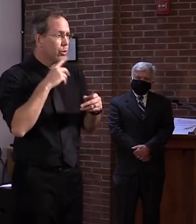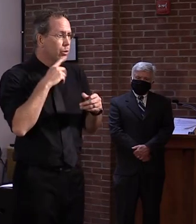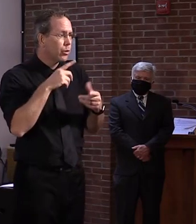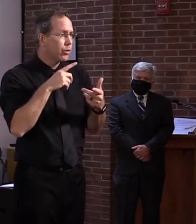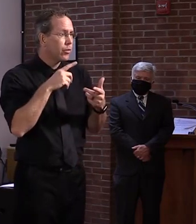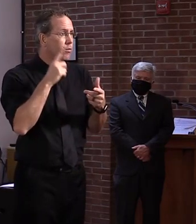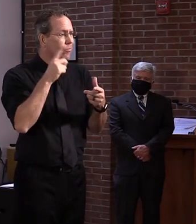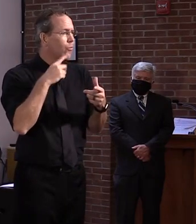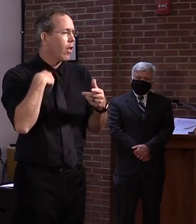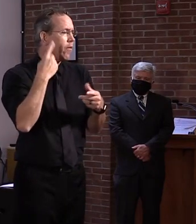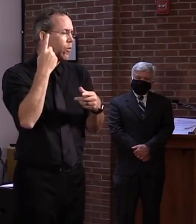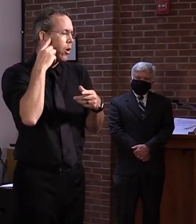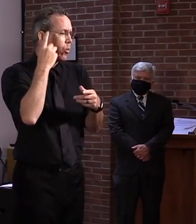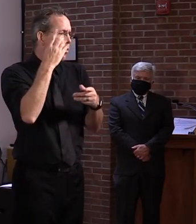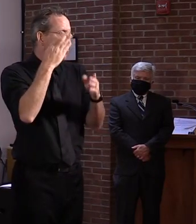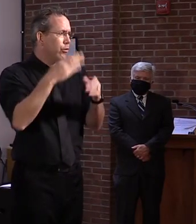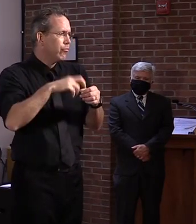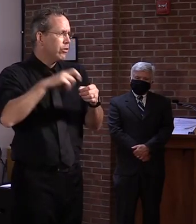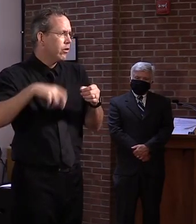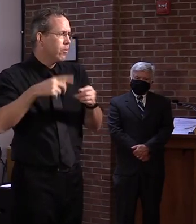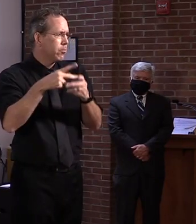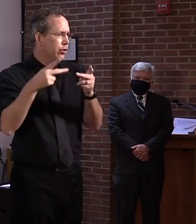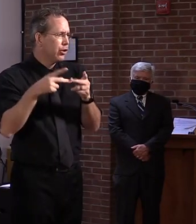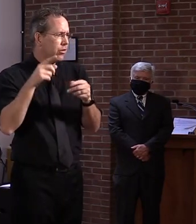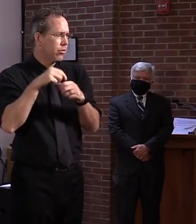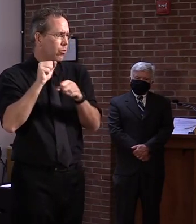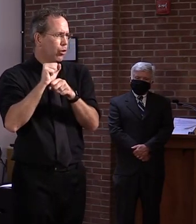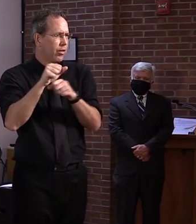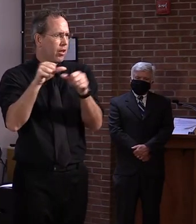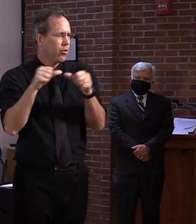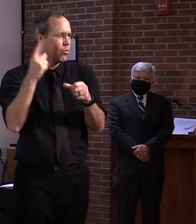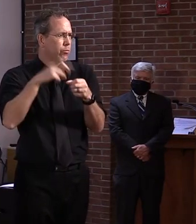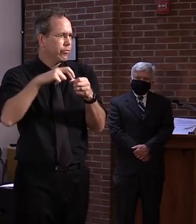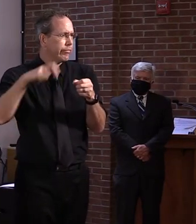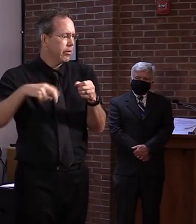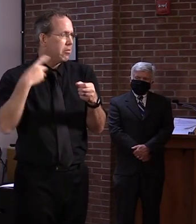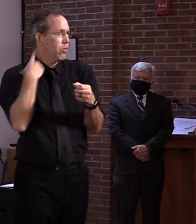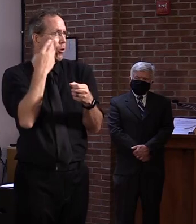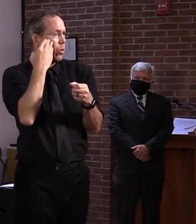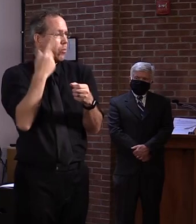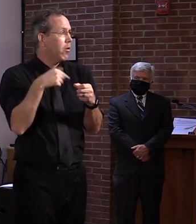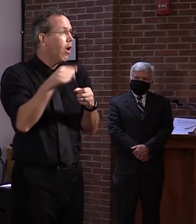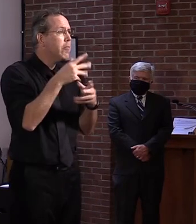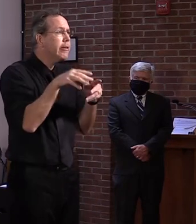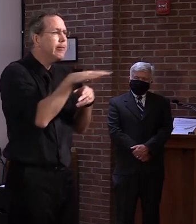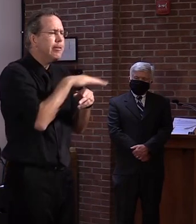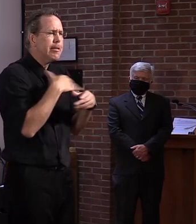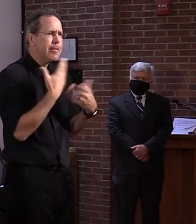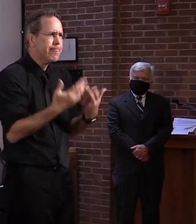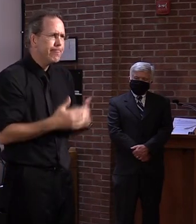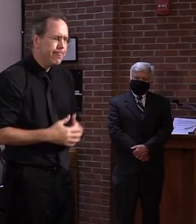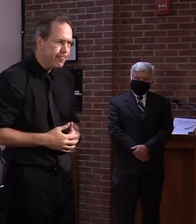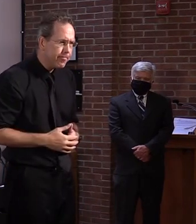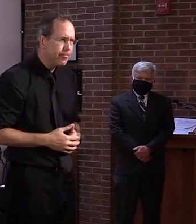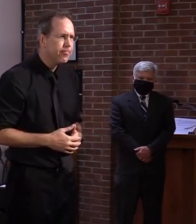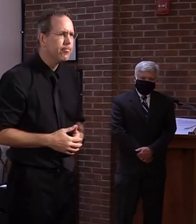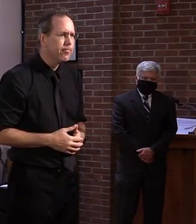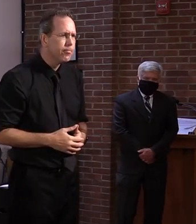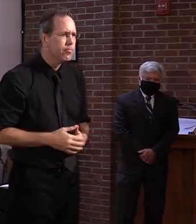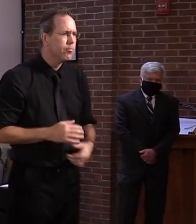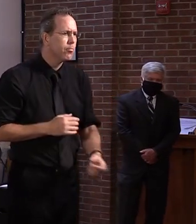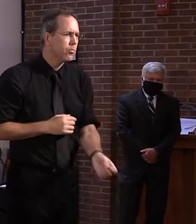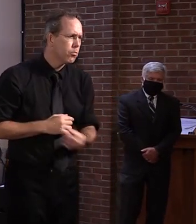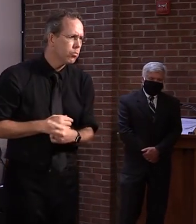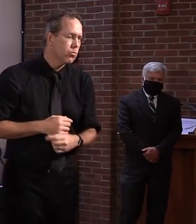I see. Okay. Well, um, that's great. Maybe we can keep our roads in, uh, in better shape